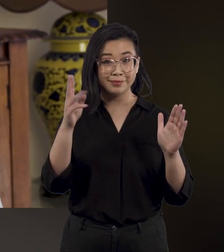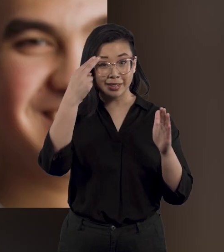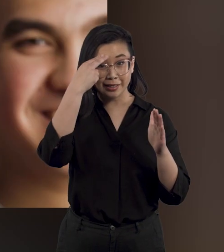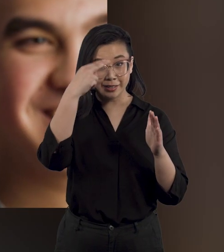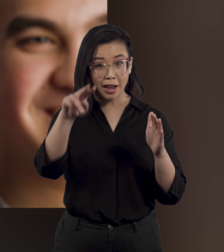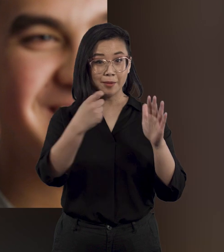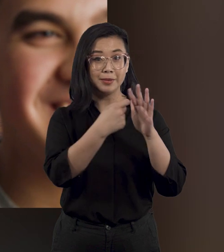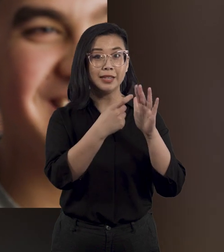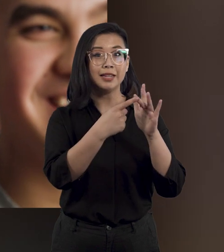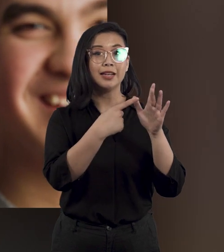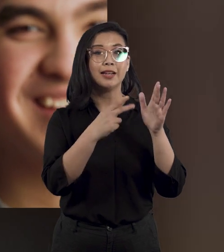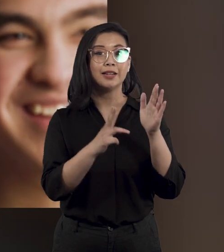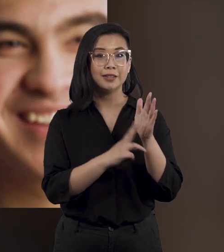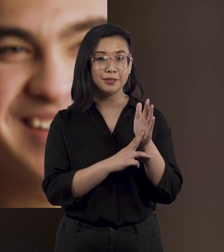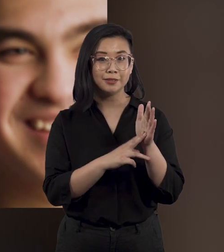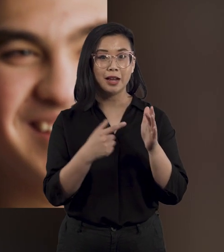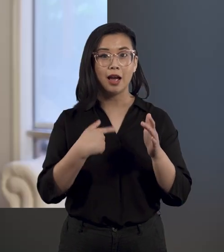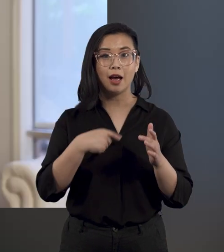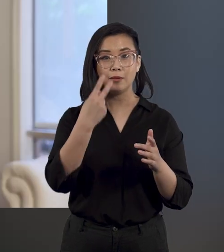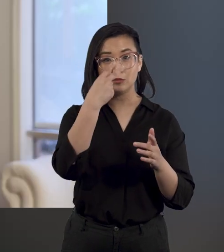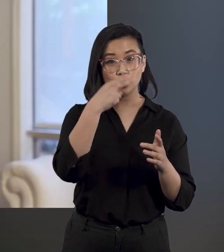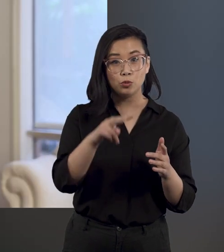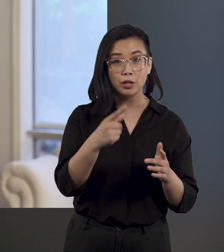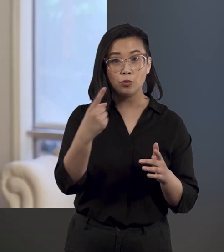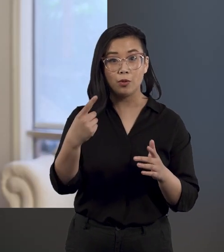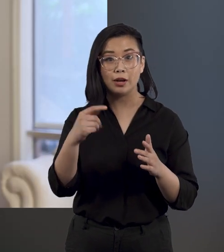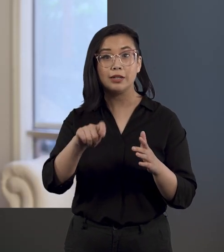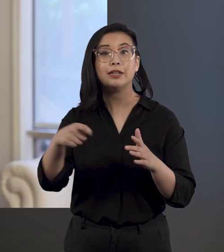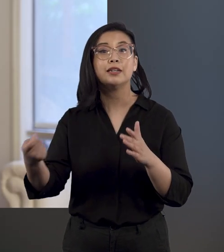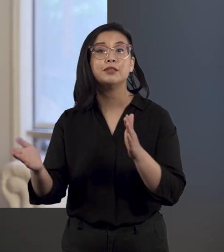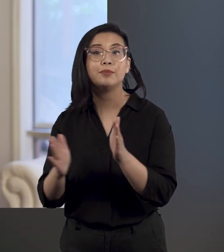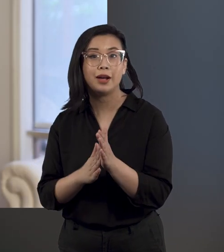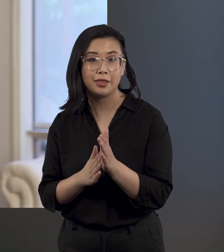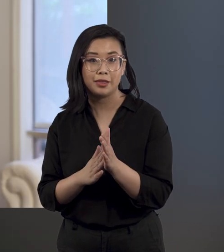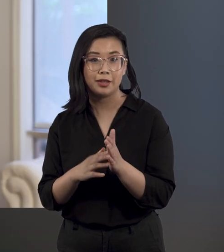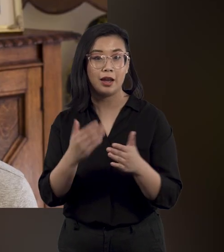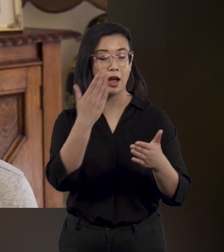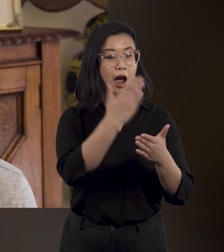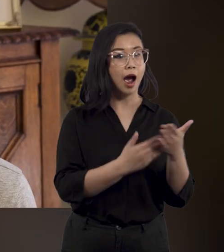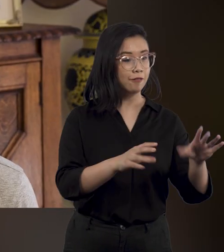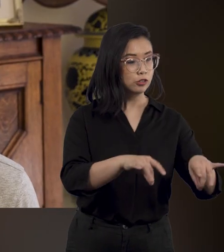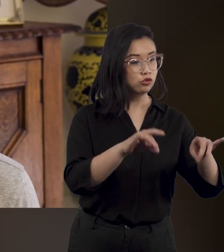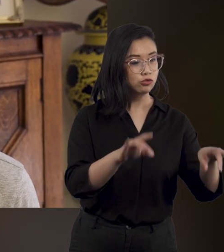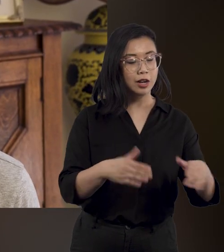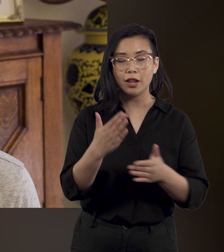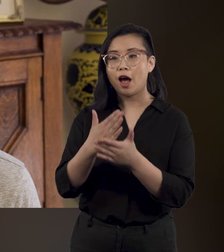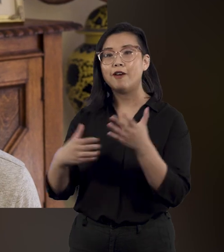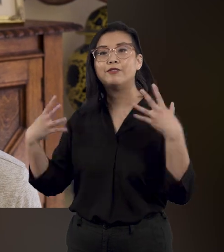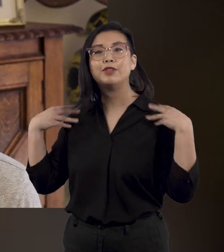Hi, my name is Kian. I'm turning 21 years old next month and I'm half Australian and half Filipino.